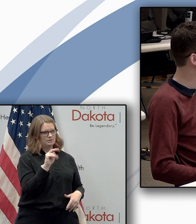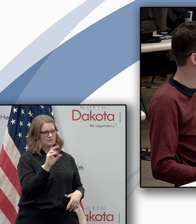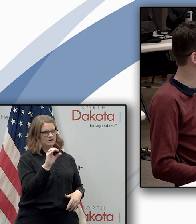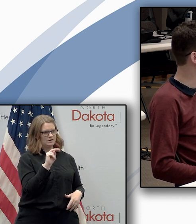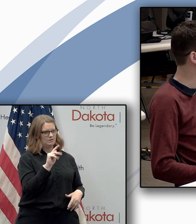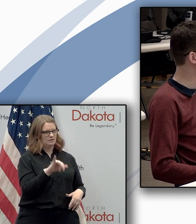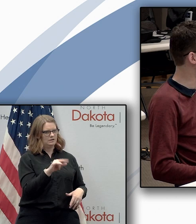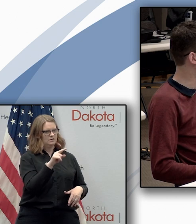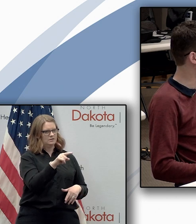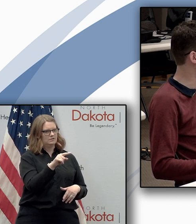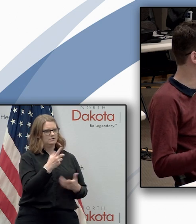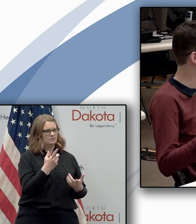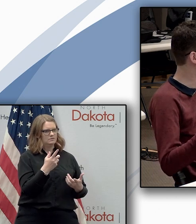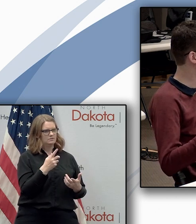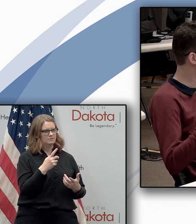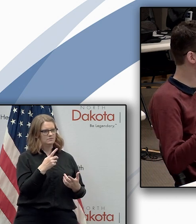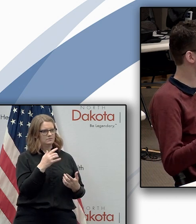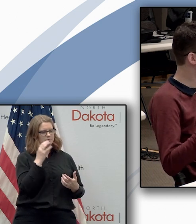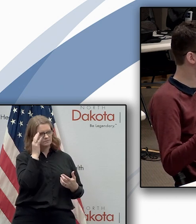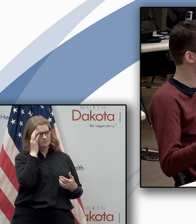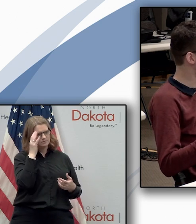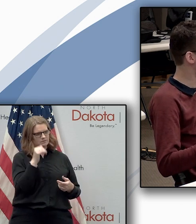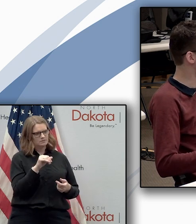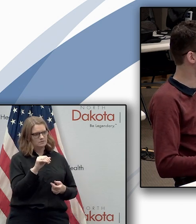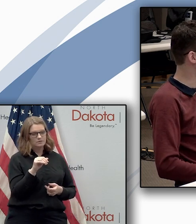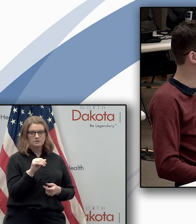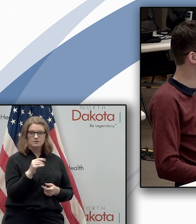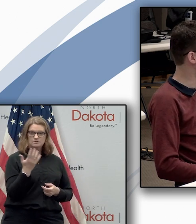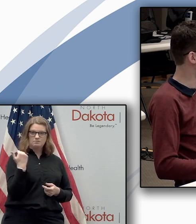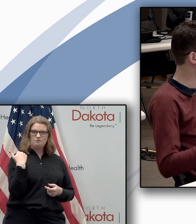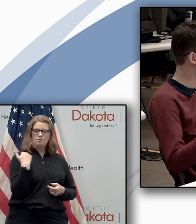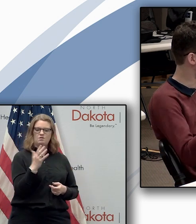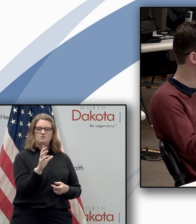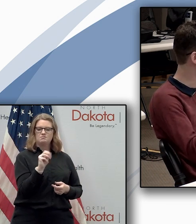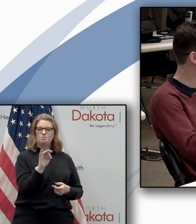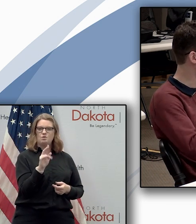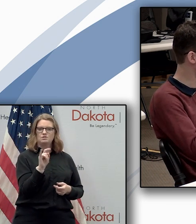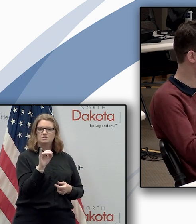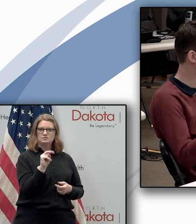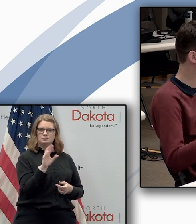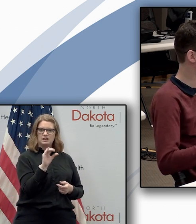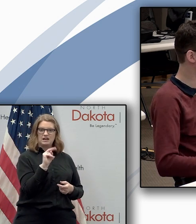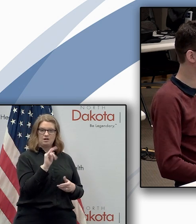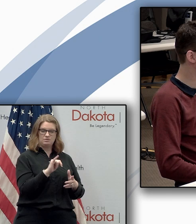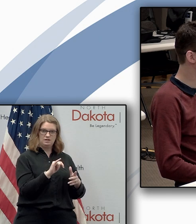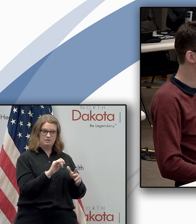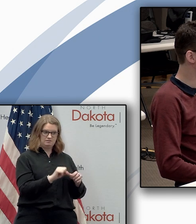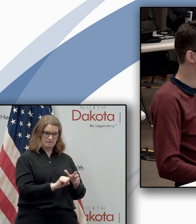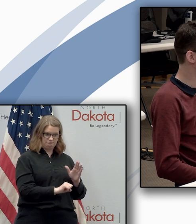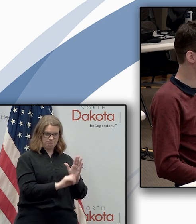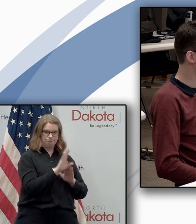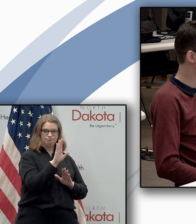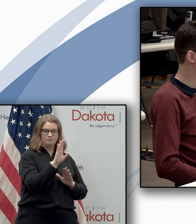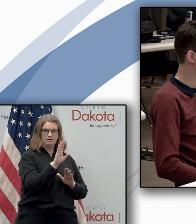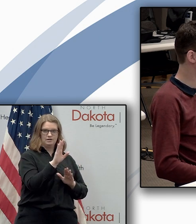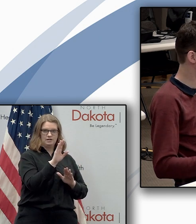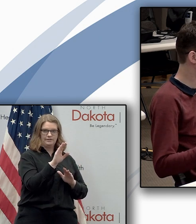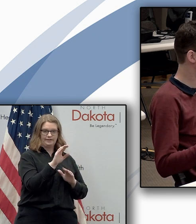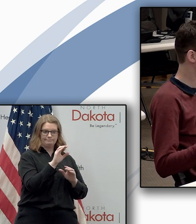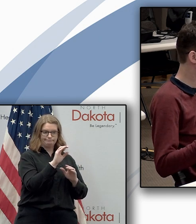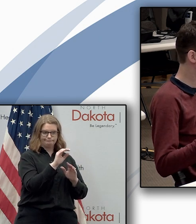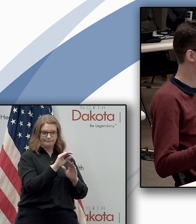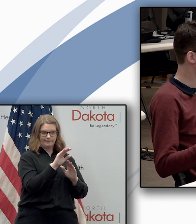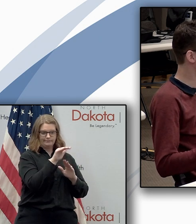change for a county that you know had a surge of cases to begin with they've leveled off or now have no more that are uh